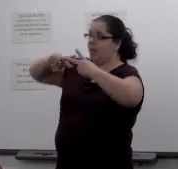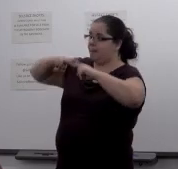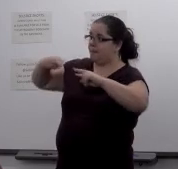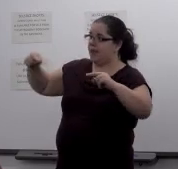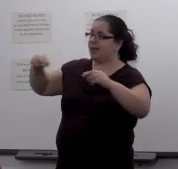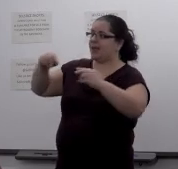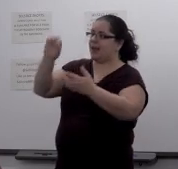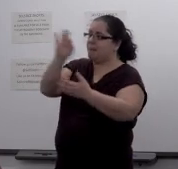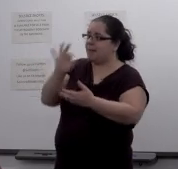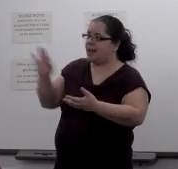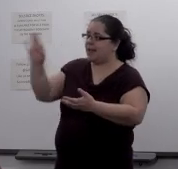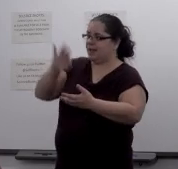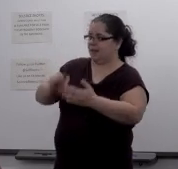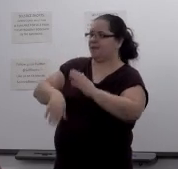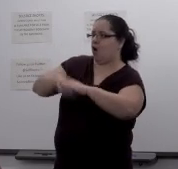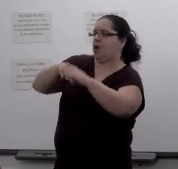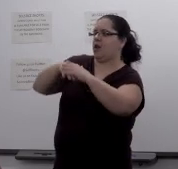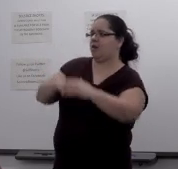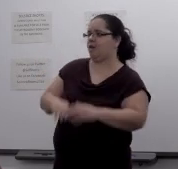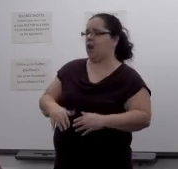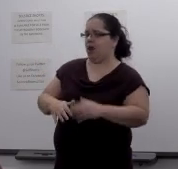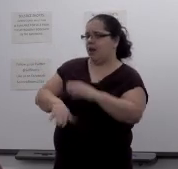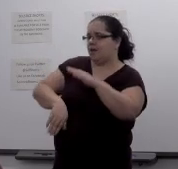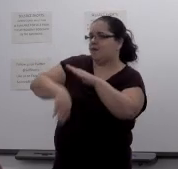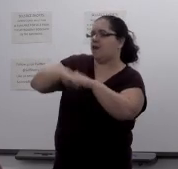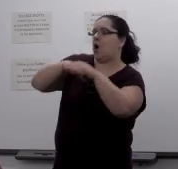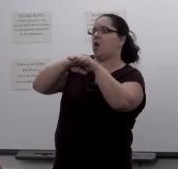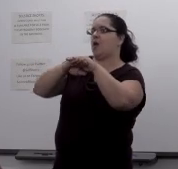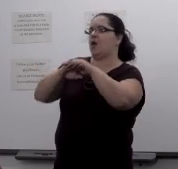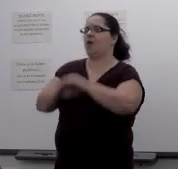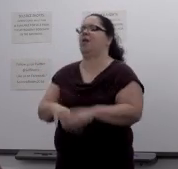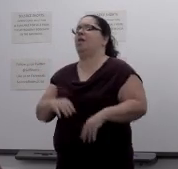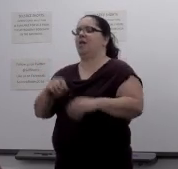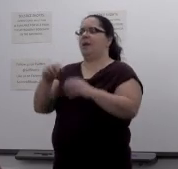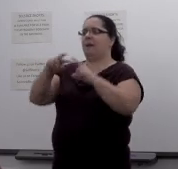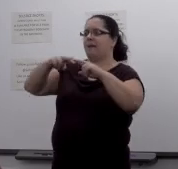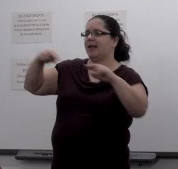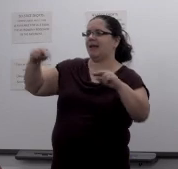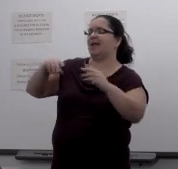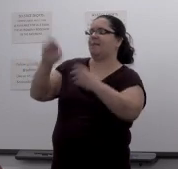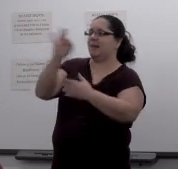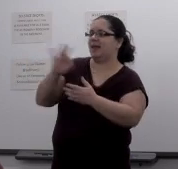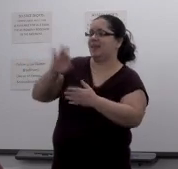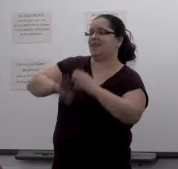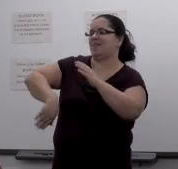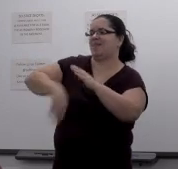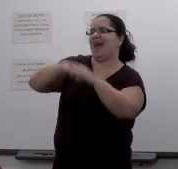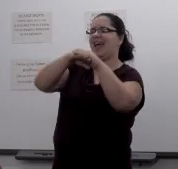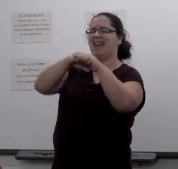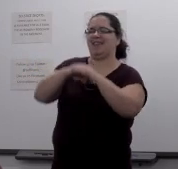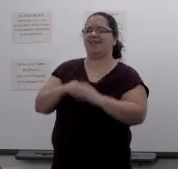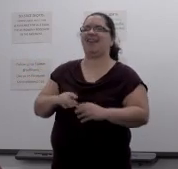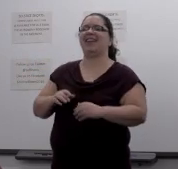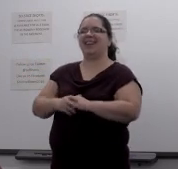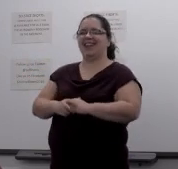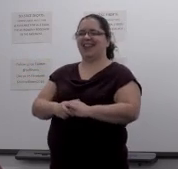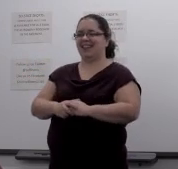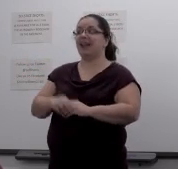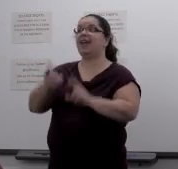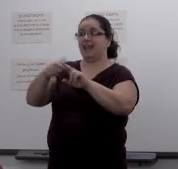a belly full, a belly full, a belly full, bacon and beans a belly full, if you come